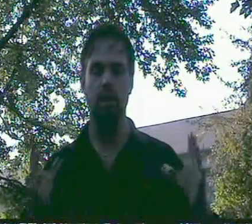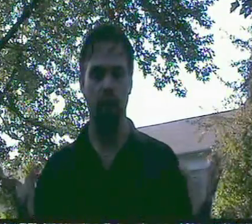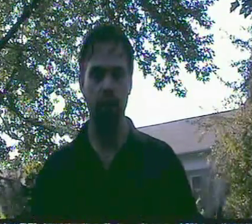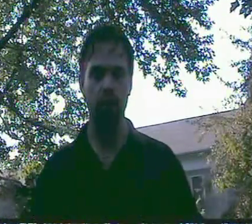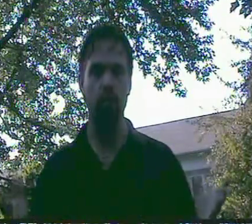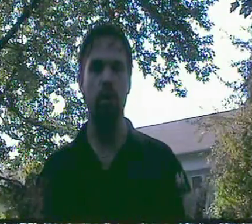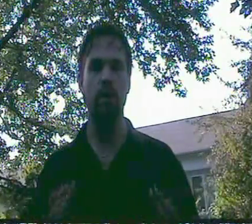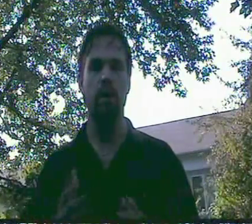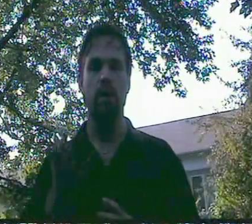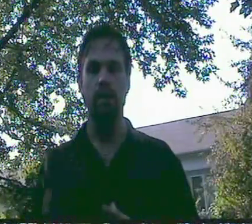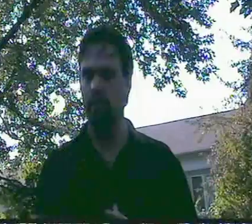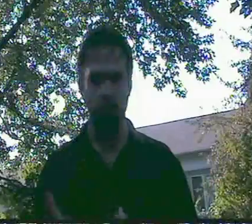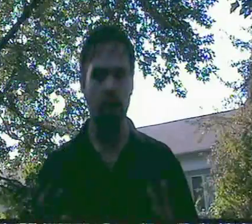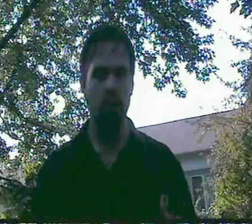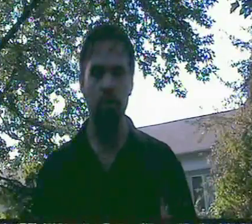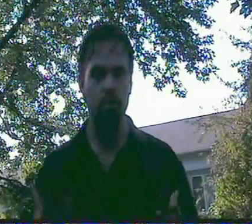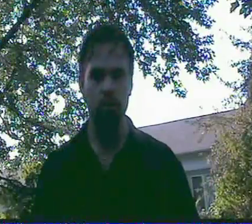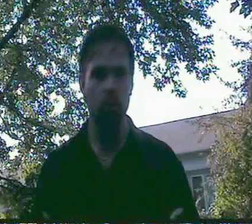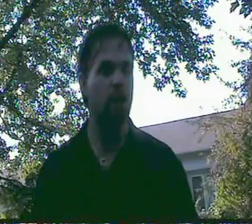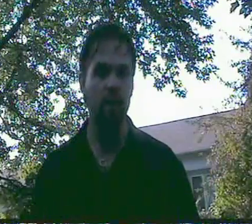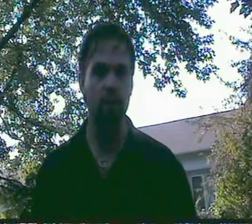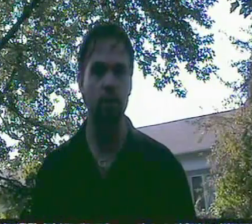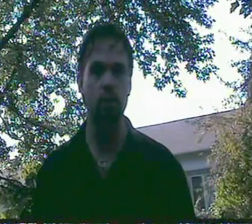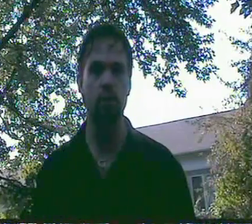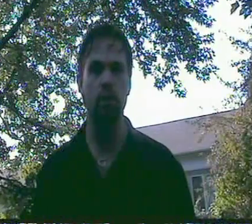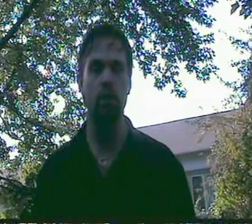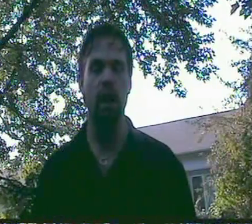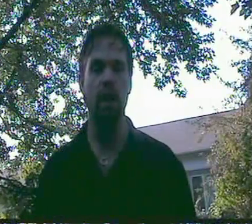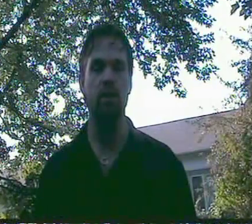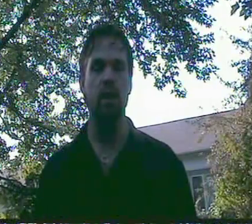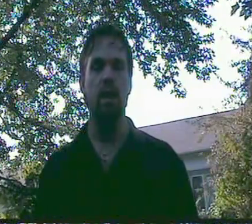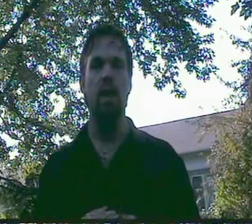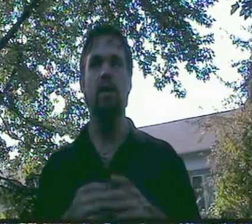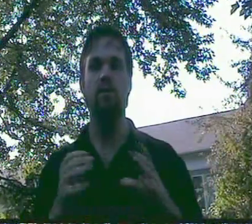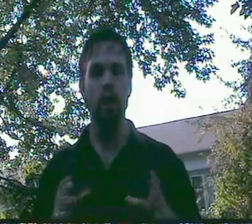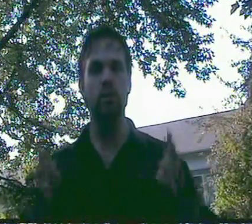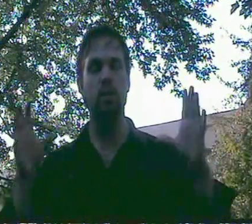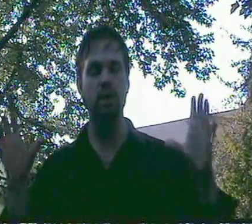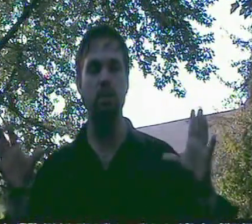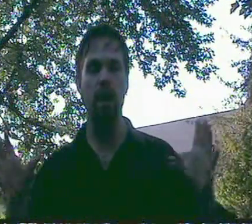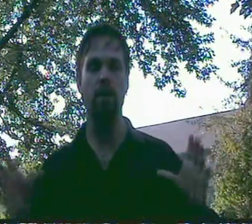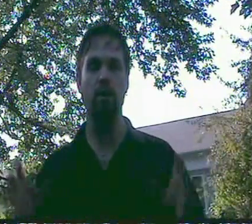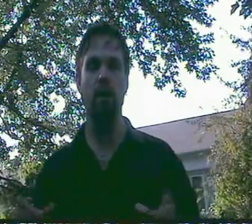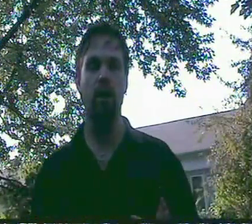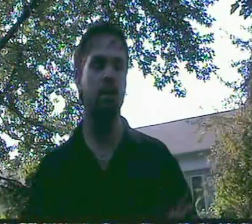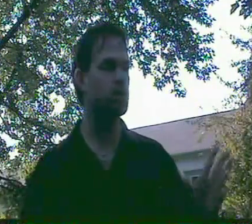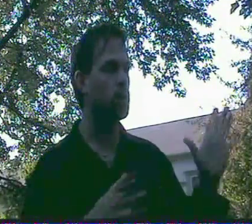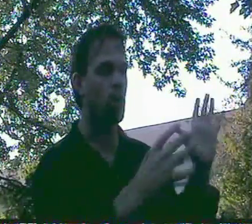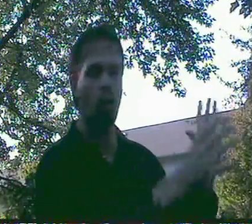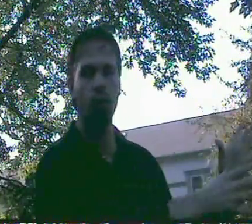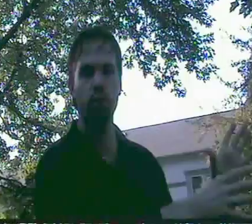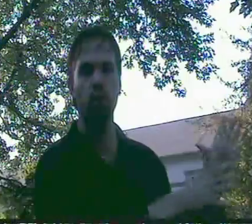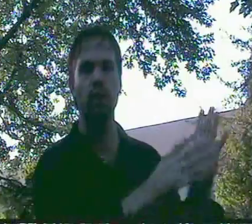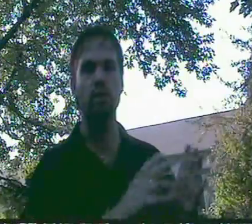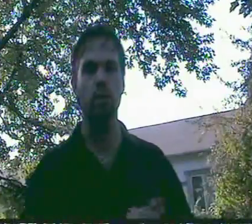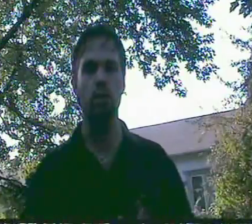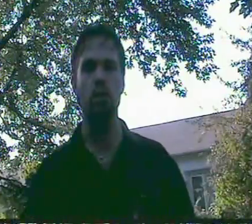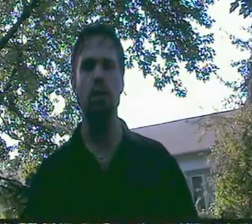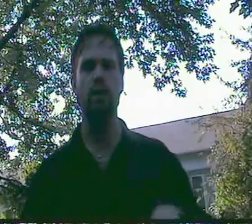obviously, but we need to get these tools into your hands. And the event was about expanding your context. We go all through all the historical records.